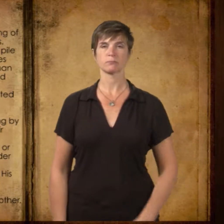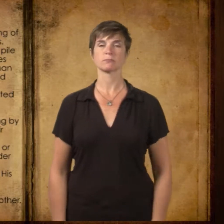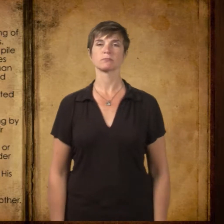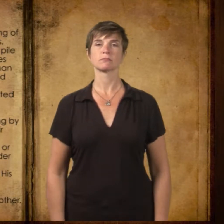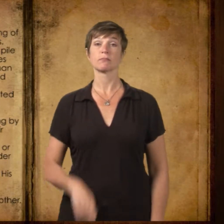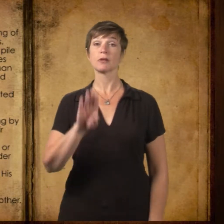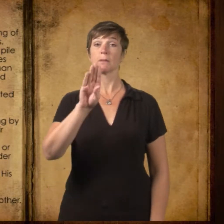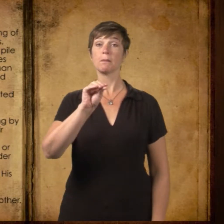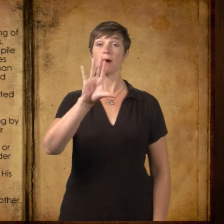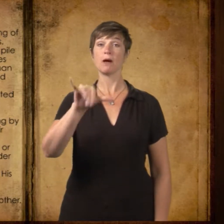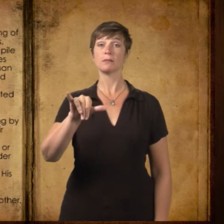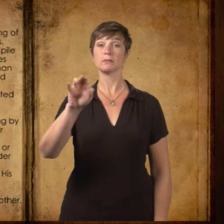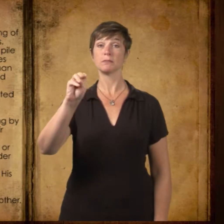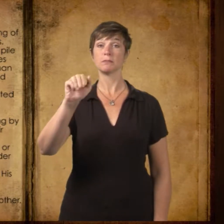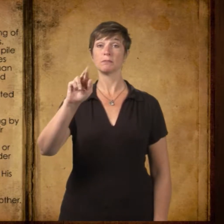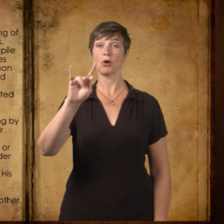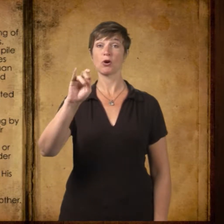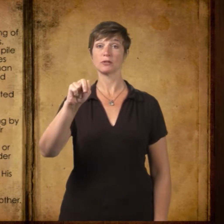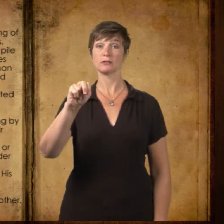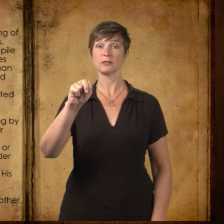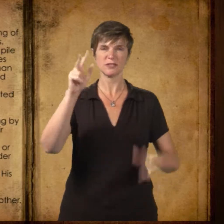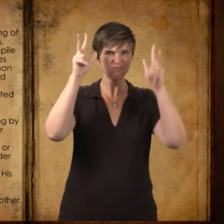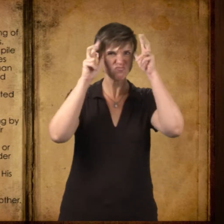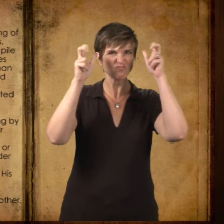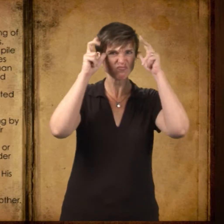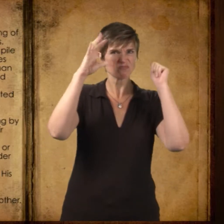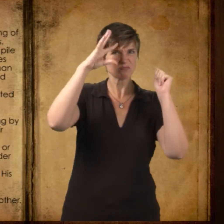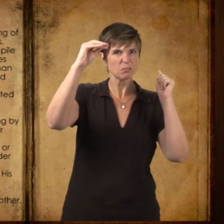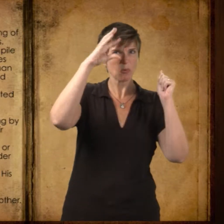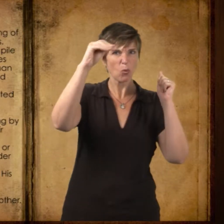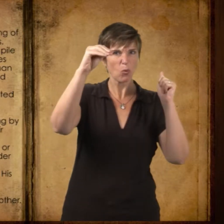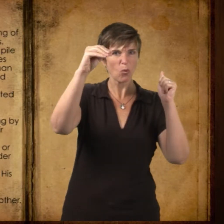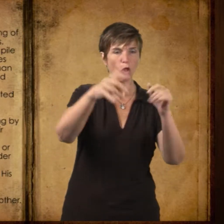Bobby Martin ducked under his mother's grasping hand